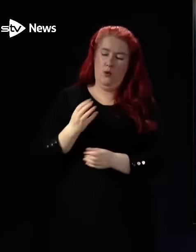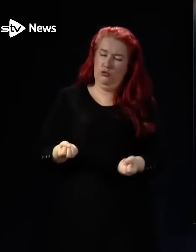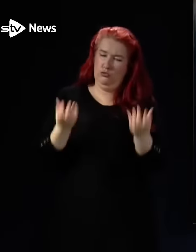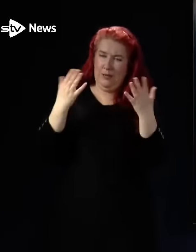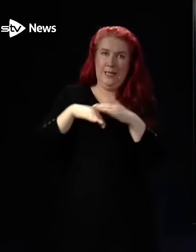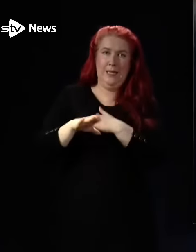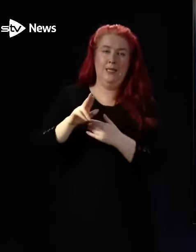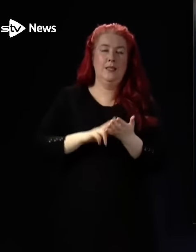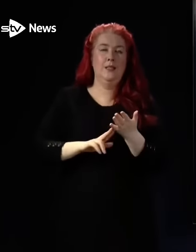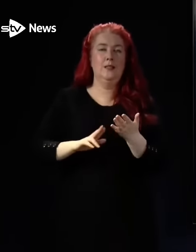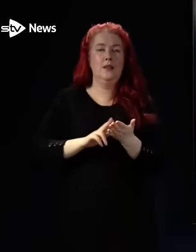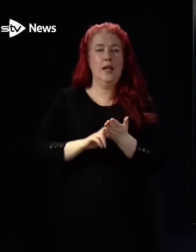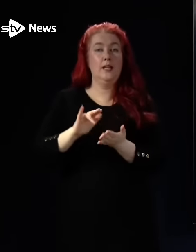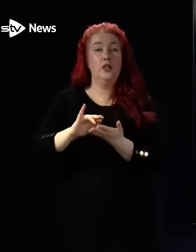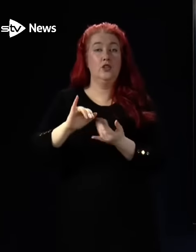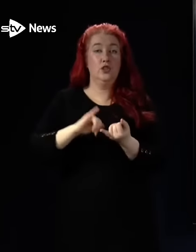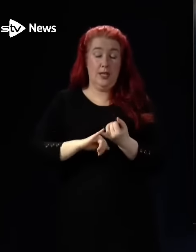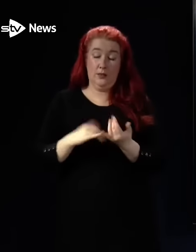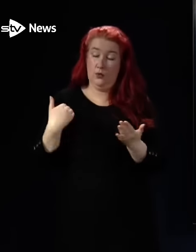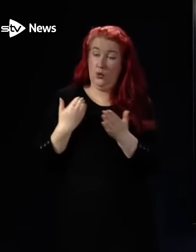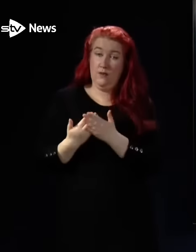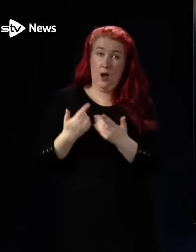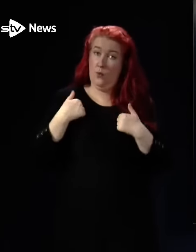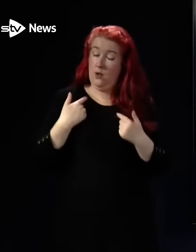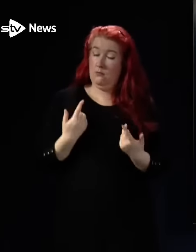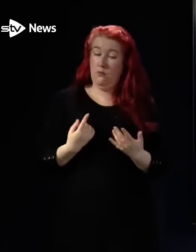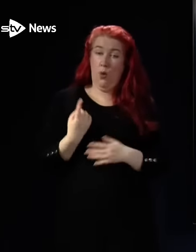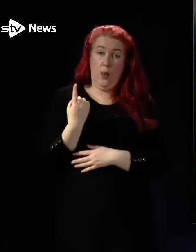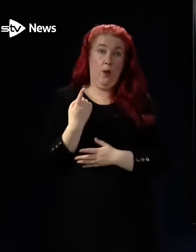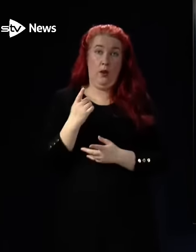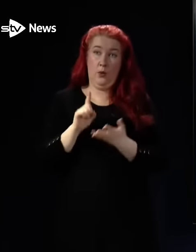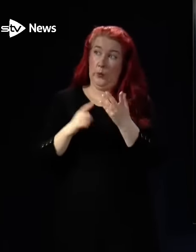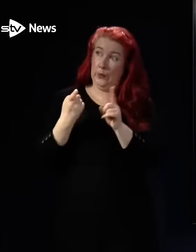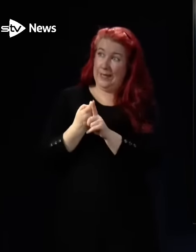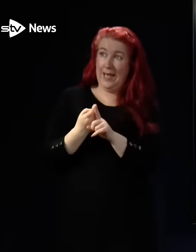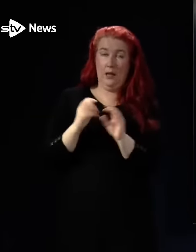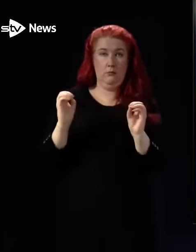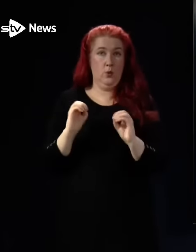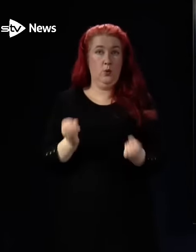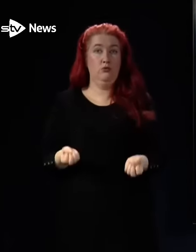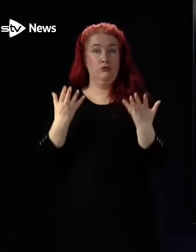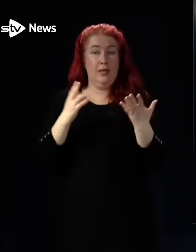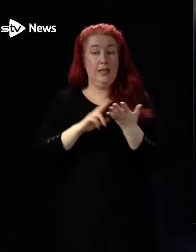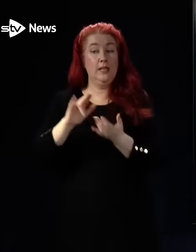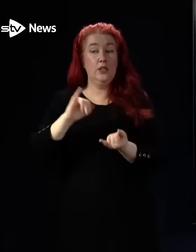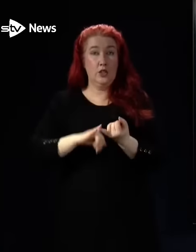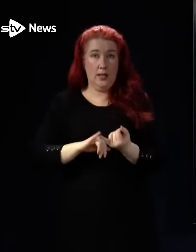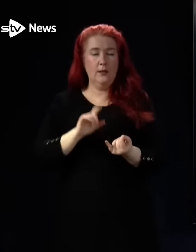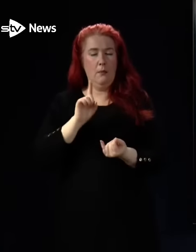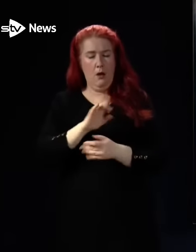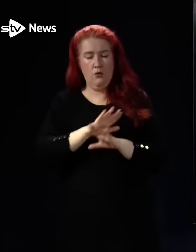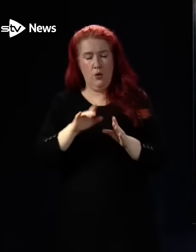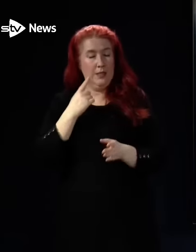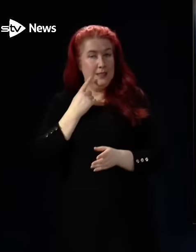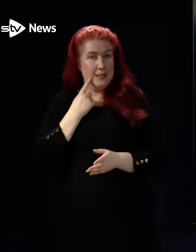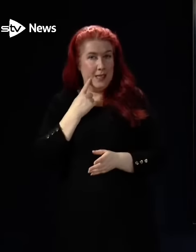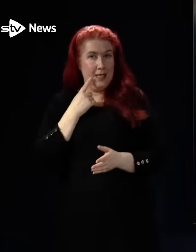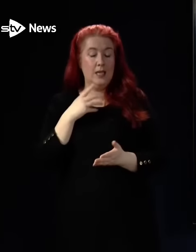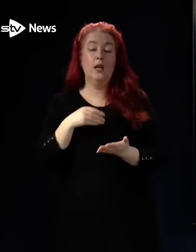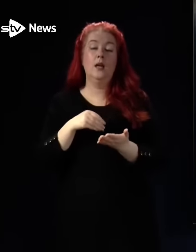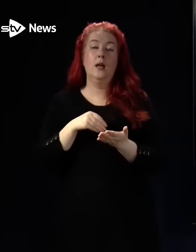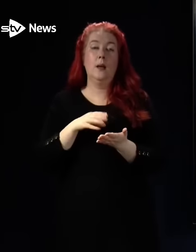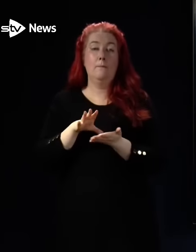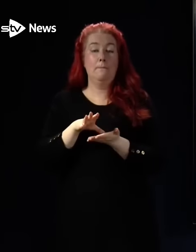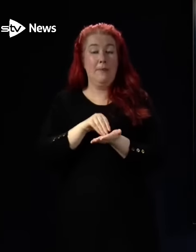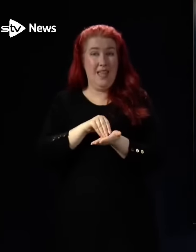Today, we are the only part of the UK that has averted industrial action. That has not been easy. The pay offer that has been made